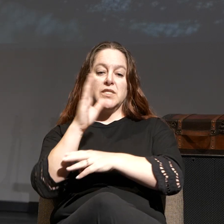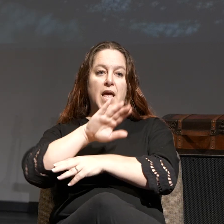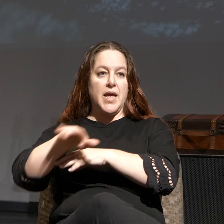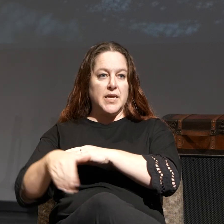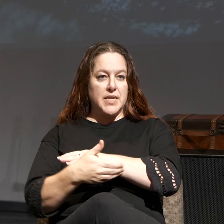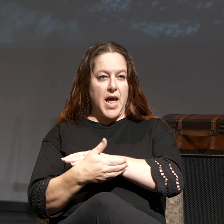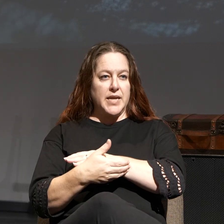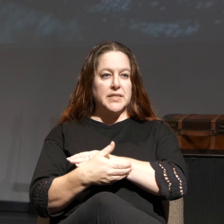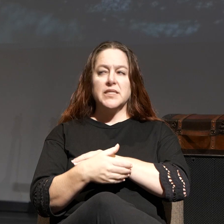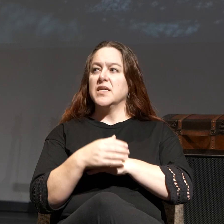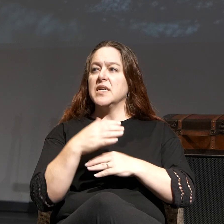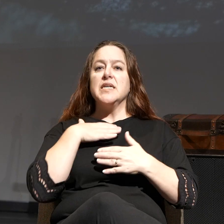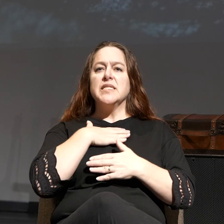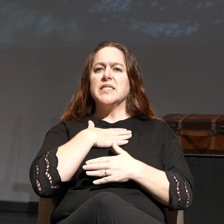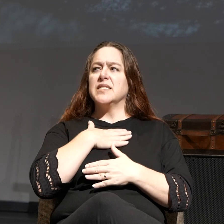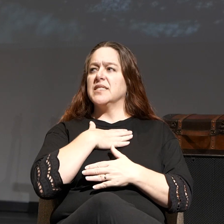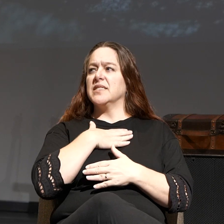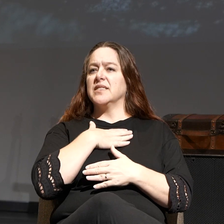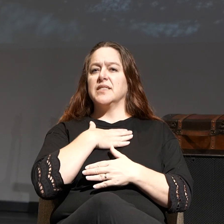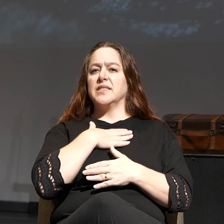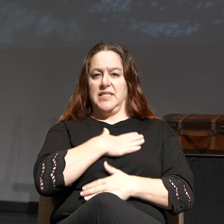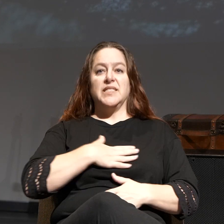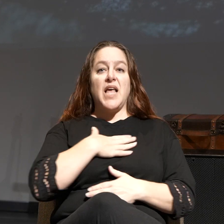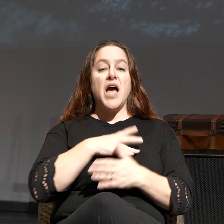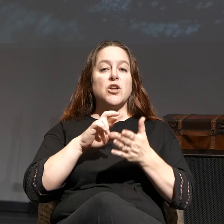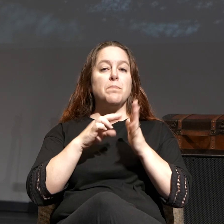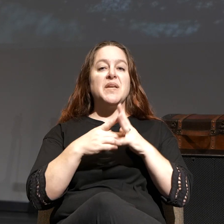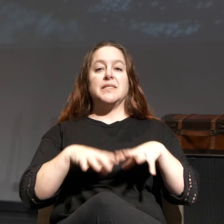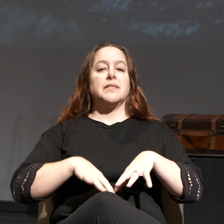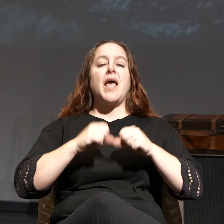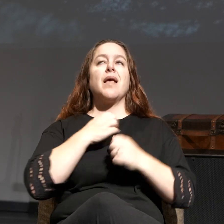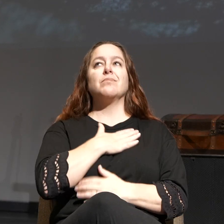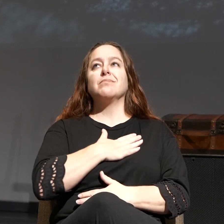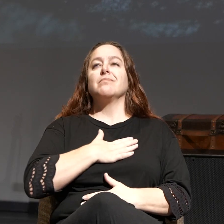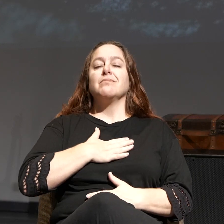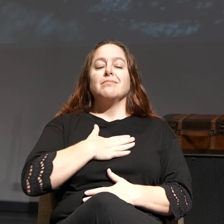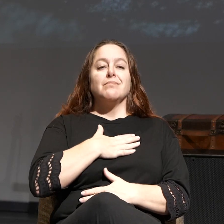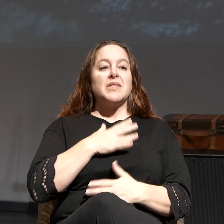desire or take pleasure in something. It means to feel rich.